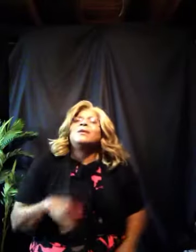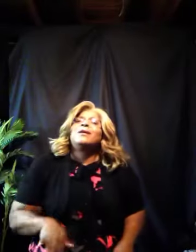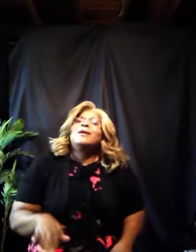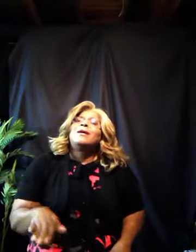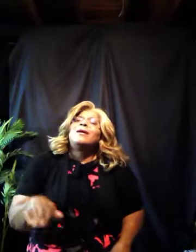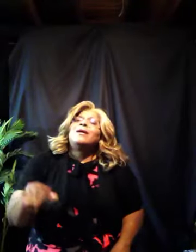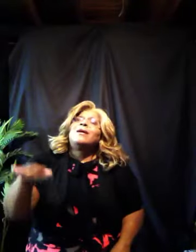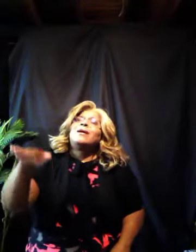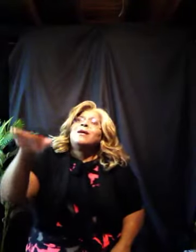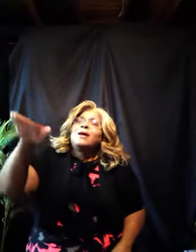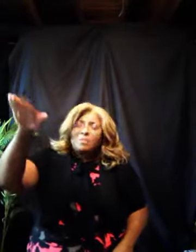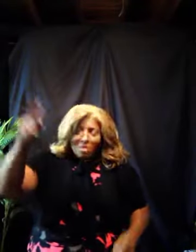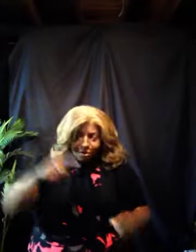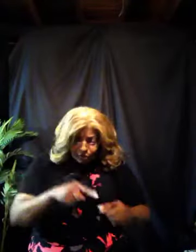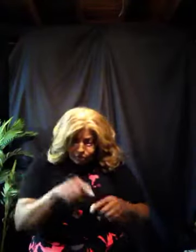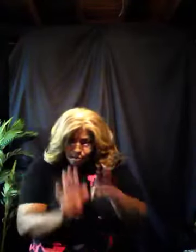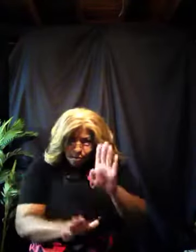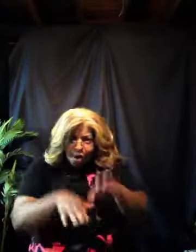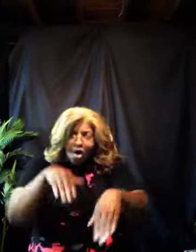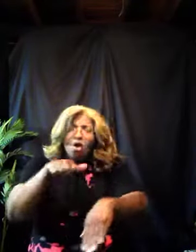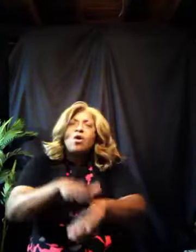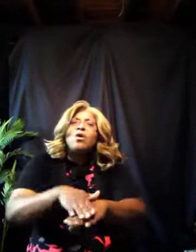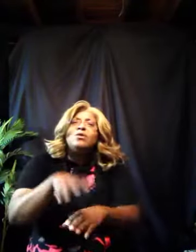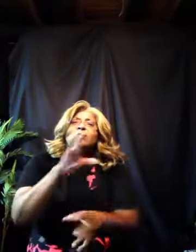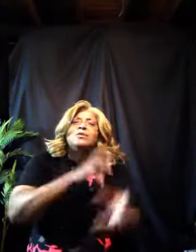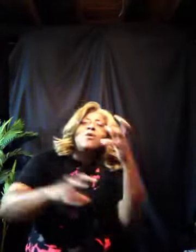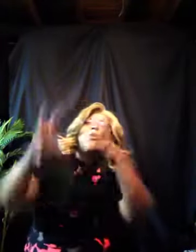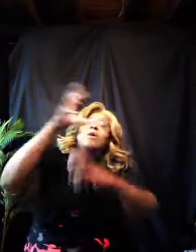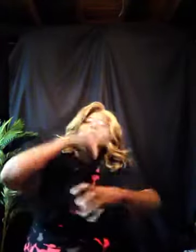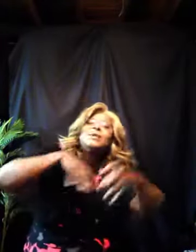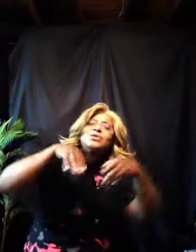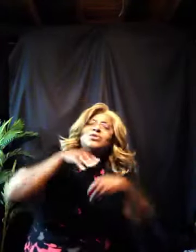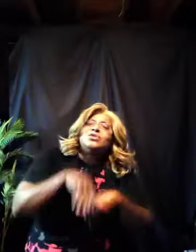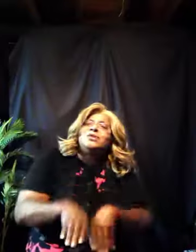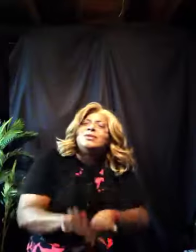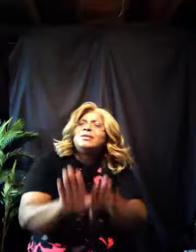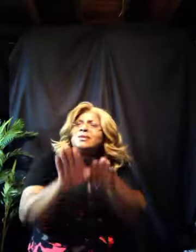up To walk on stormy seas